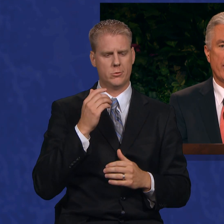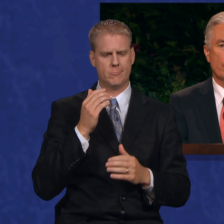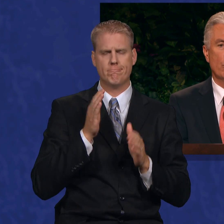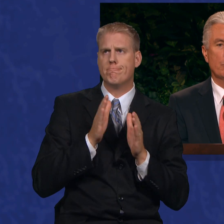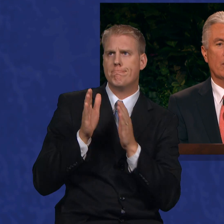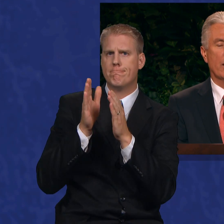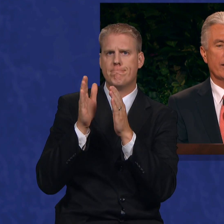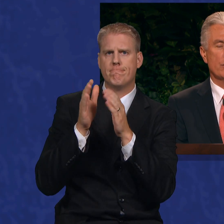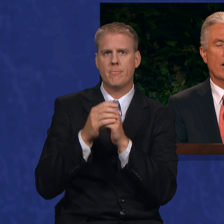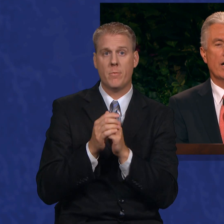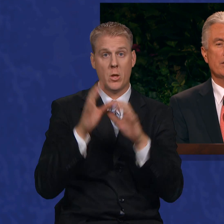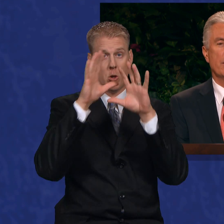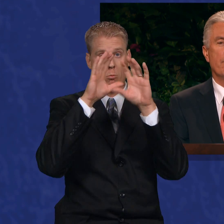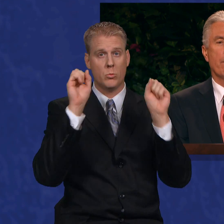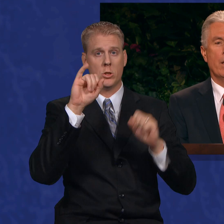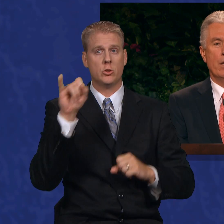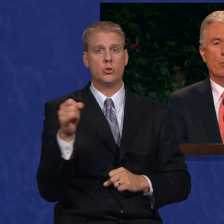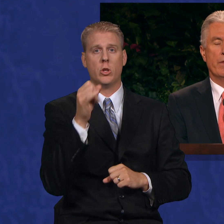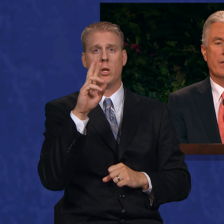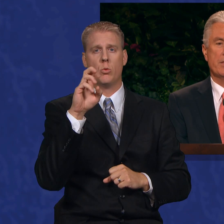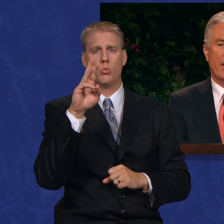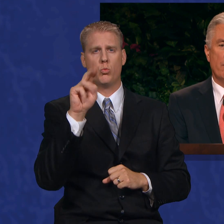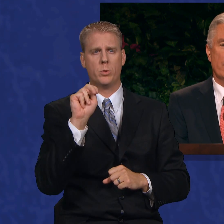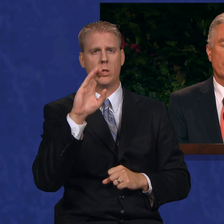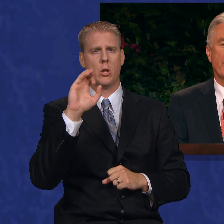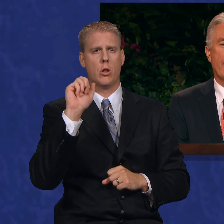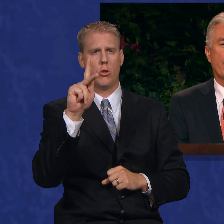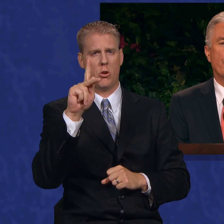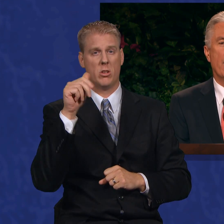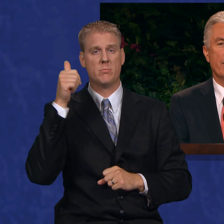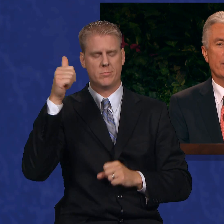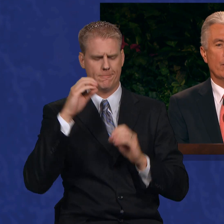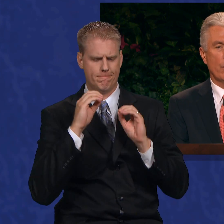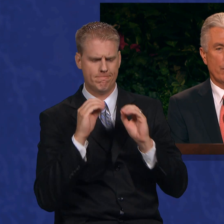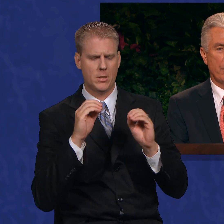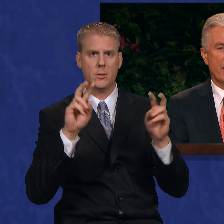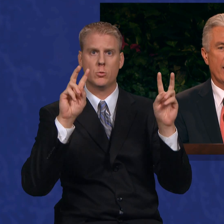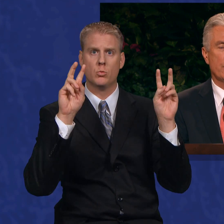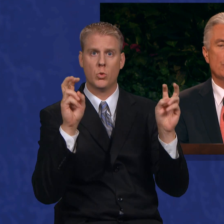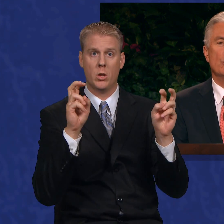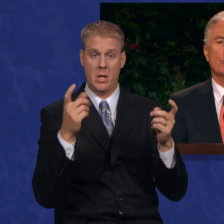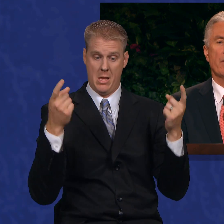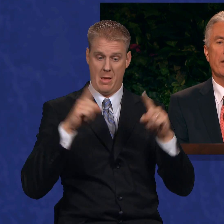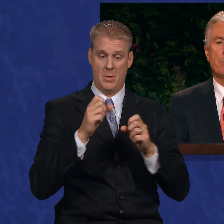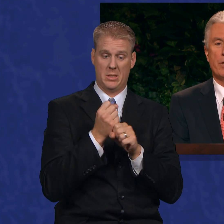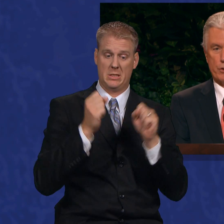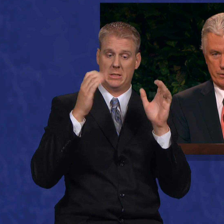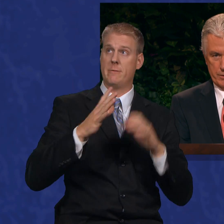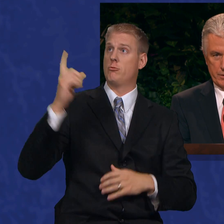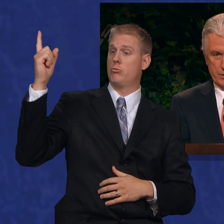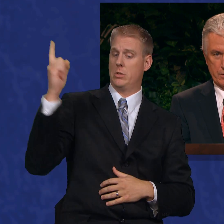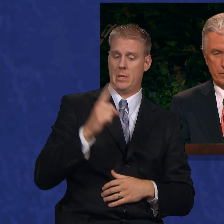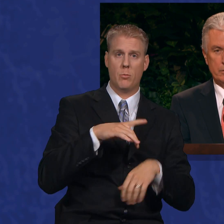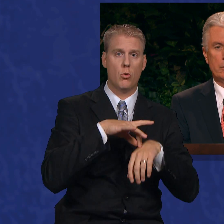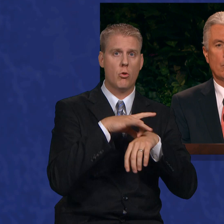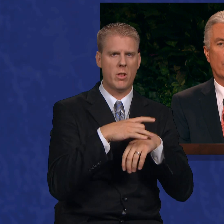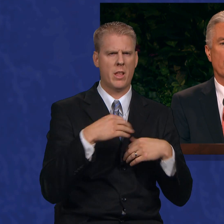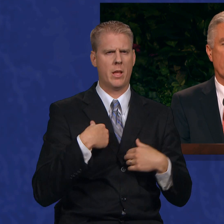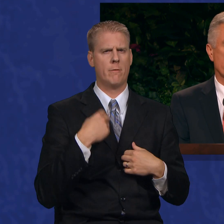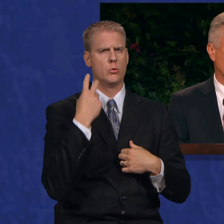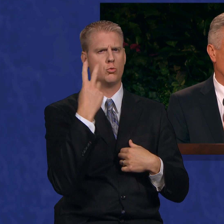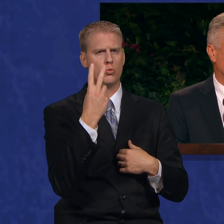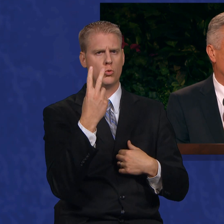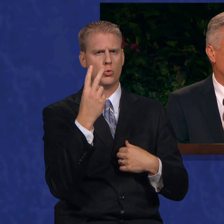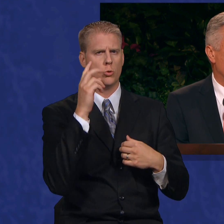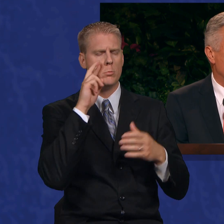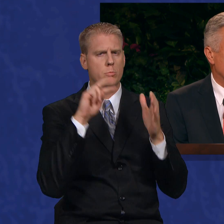President J. Reuben Clark taught, when the Savior came upon the earth, he had two great missions. One